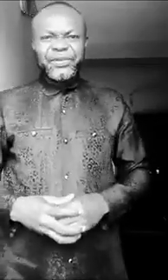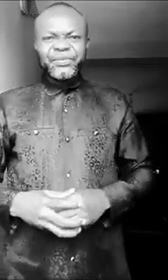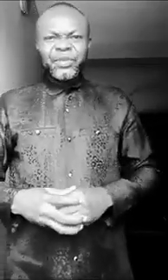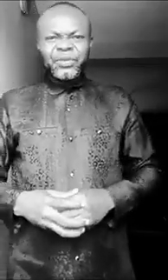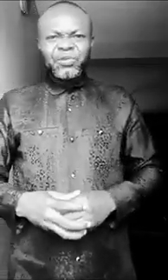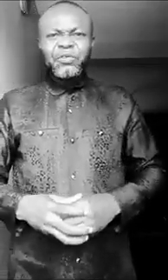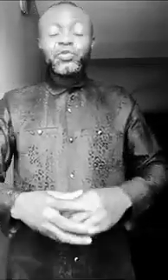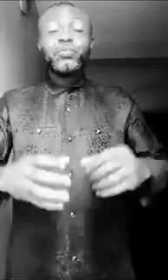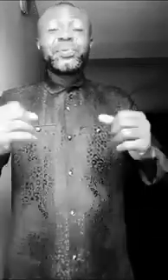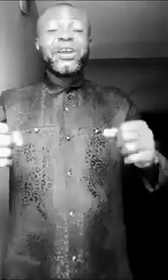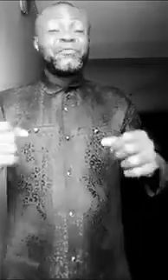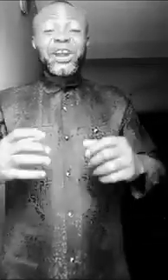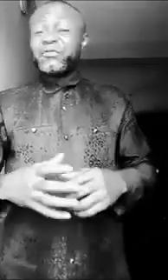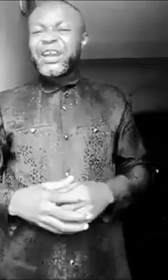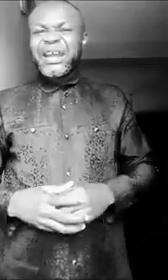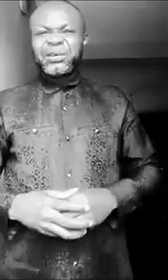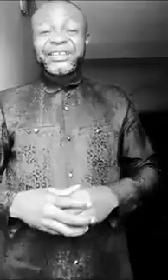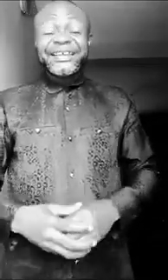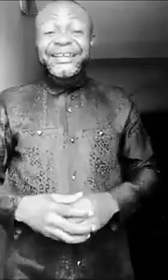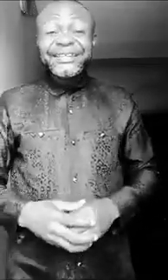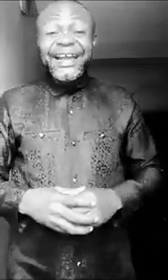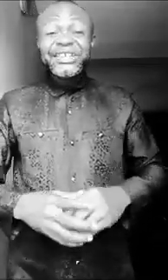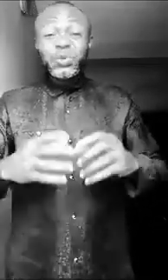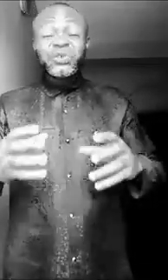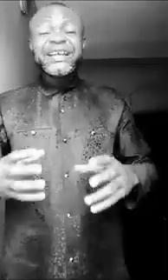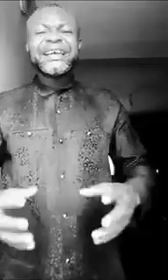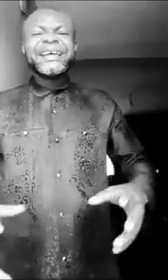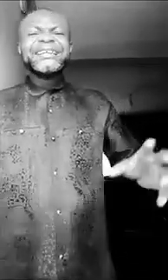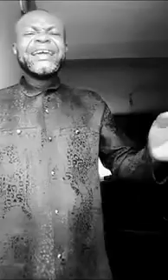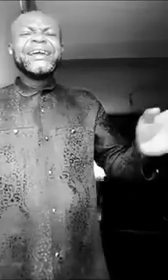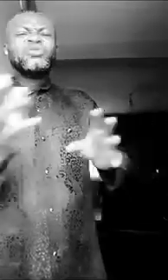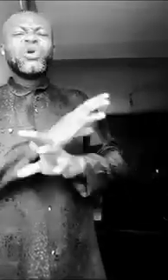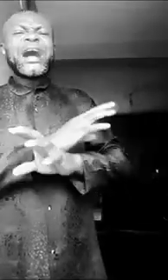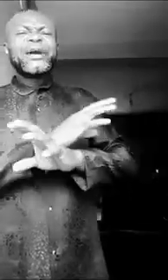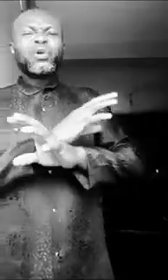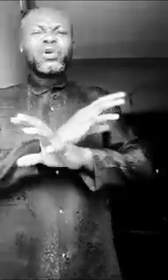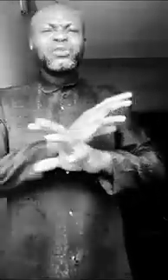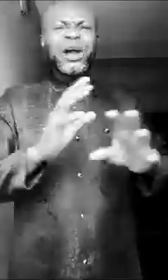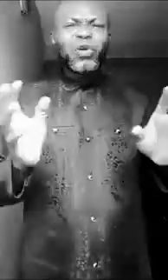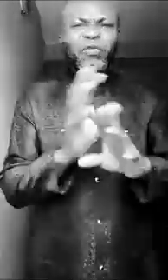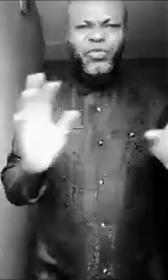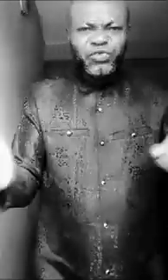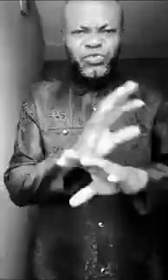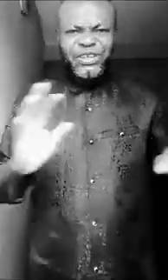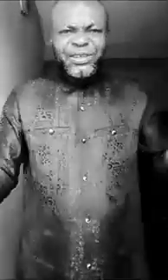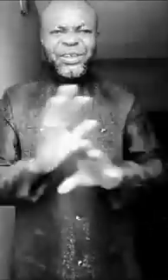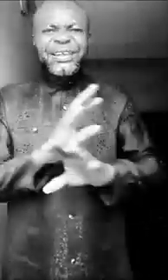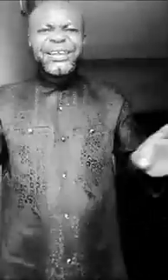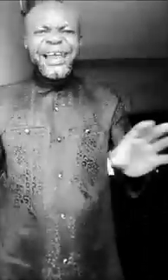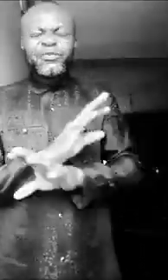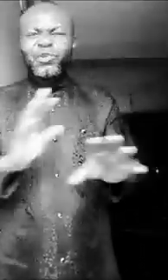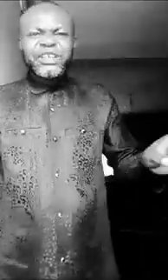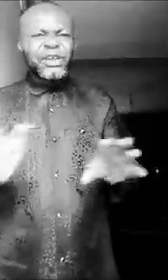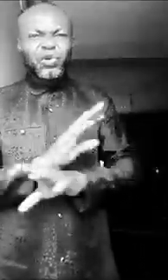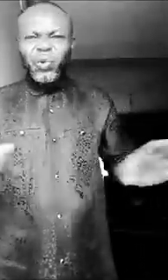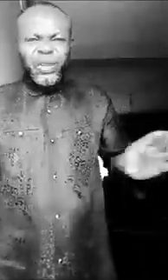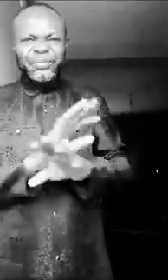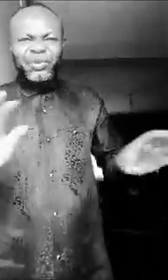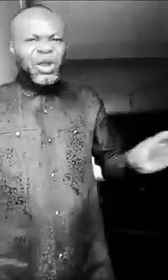you have to pray very very hard that's true that you are confused in life whatever you're doing you are